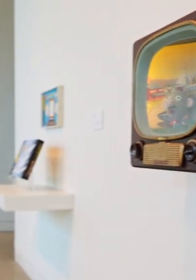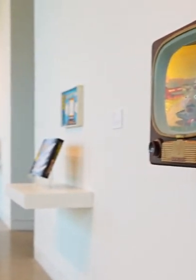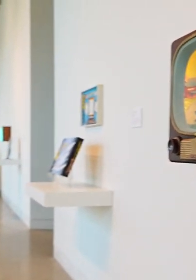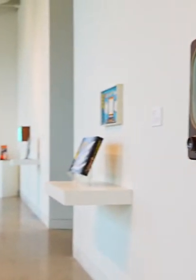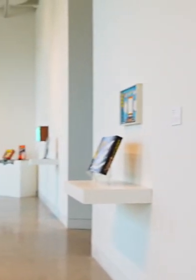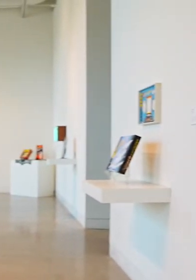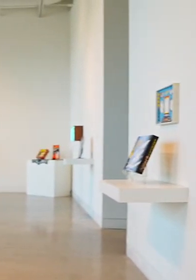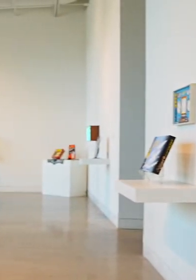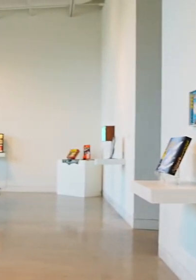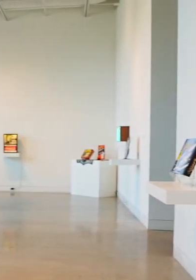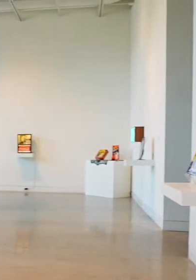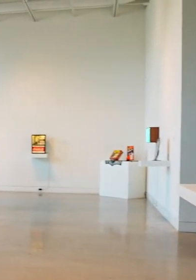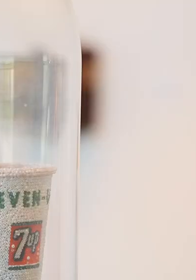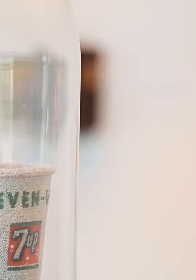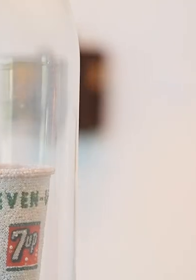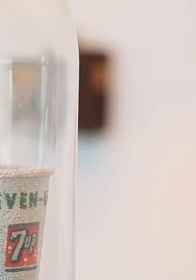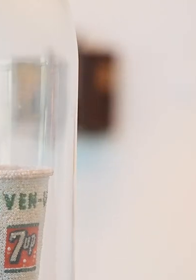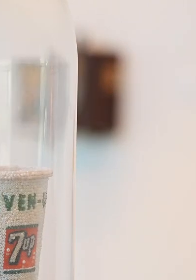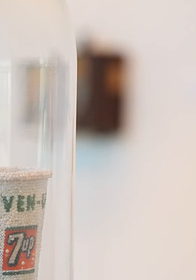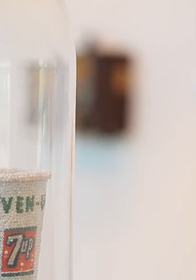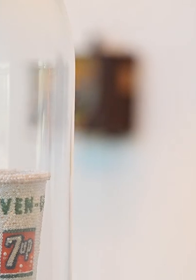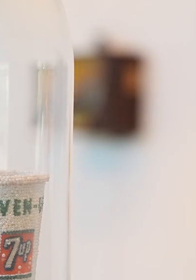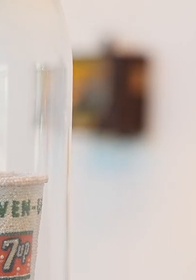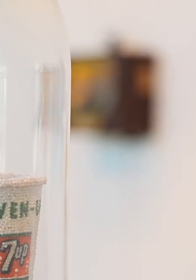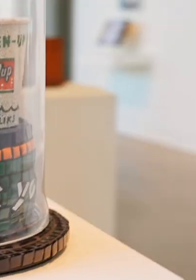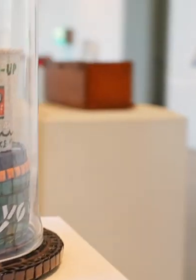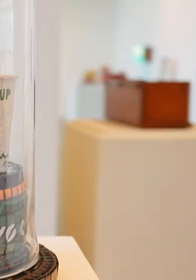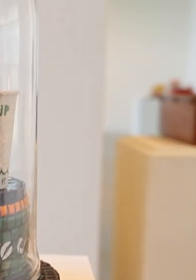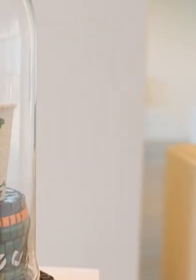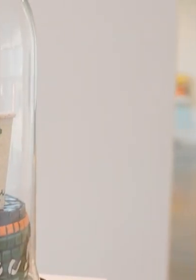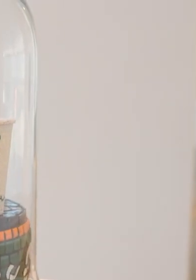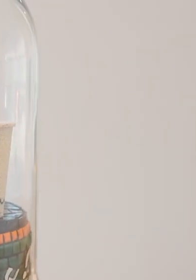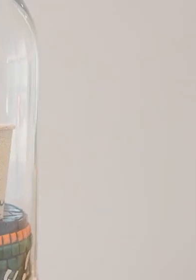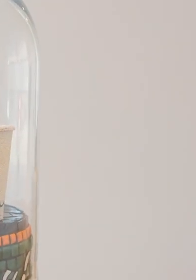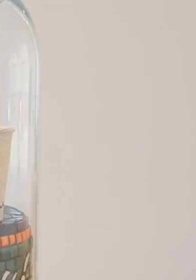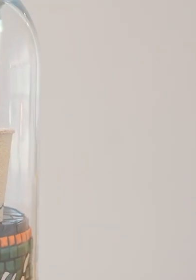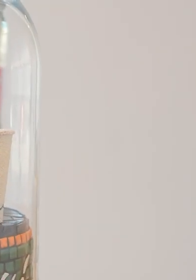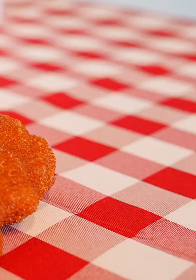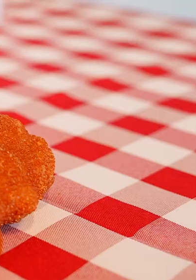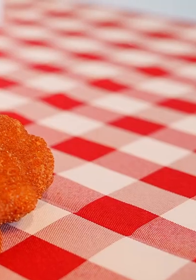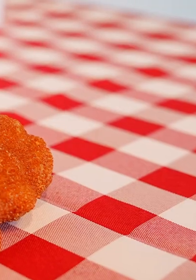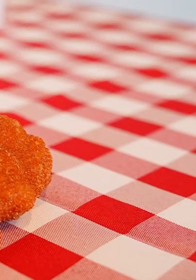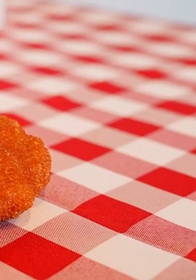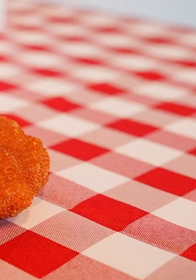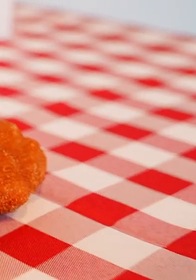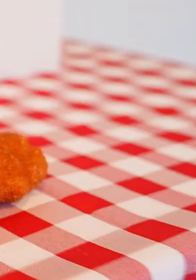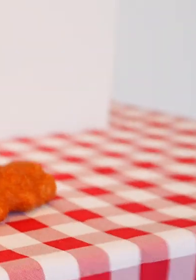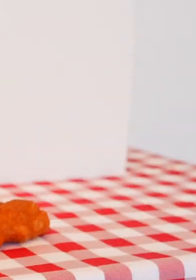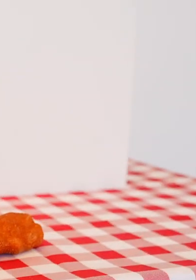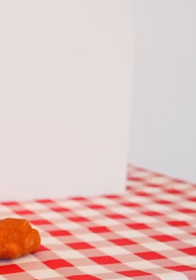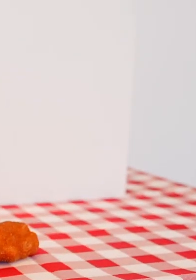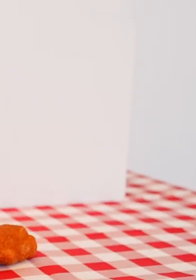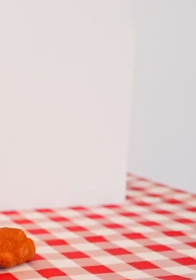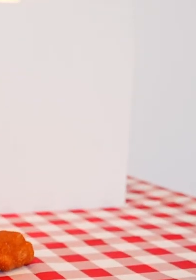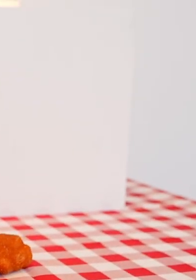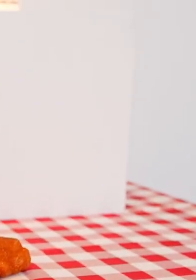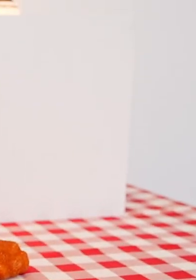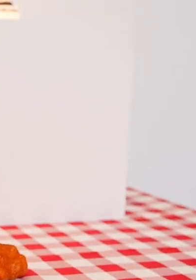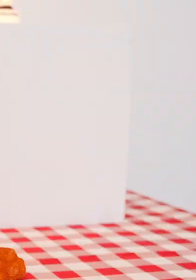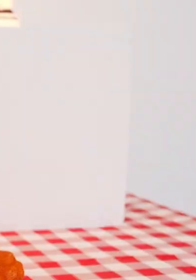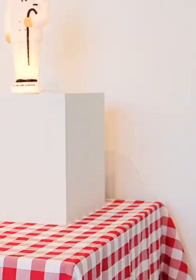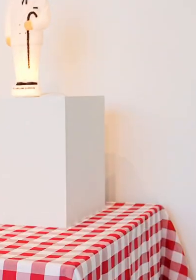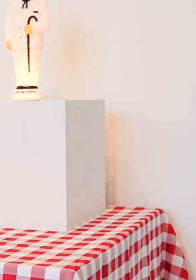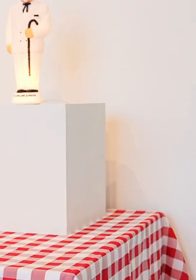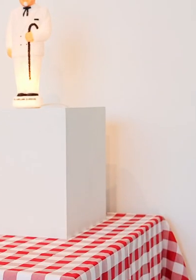inspirations obviously you're kind of storytelling and how do you find and source